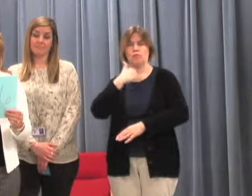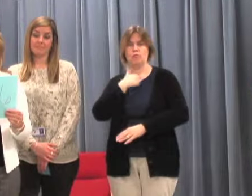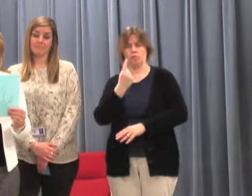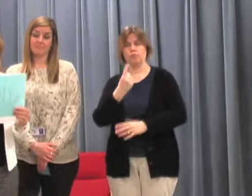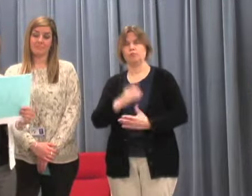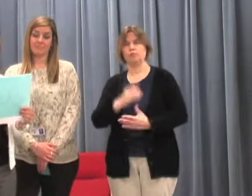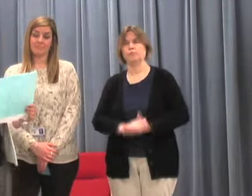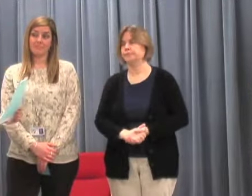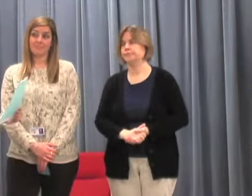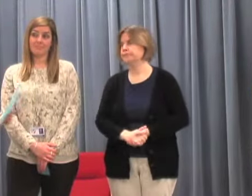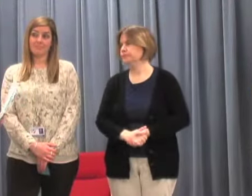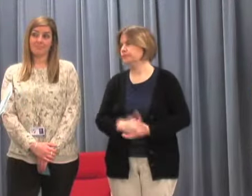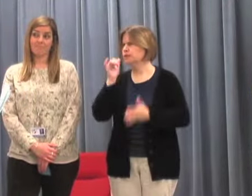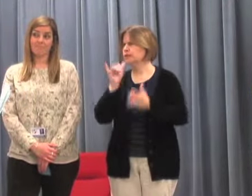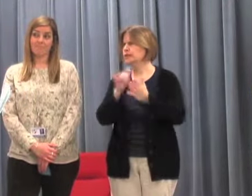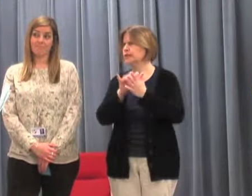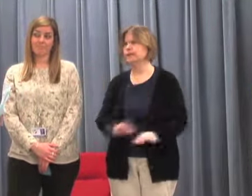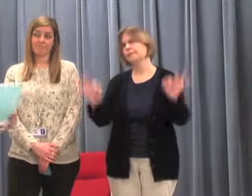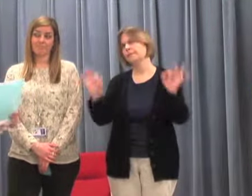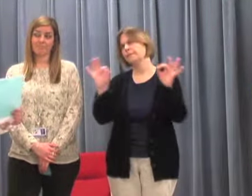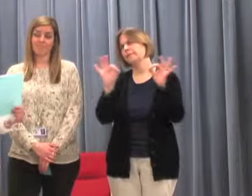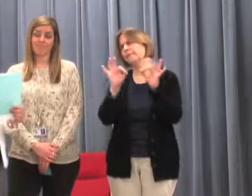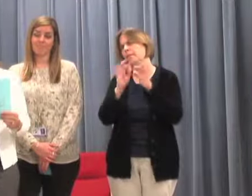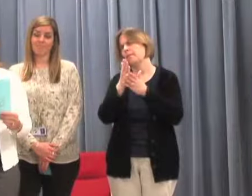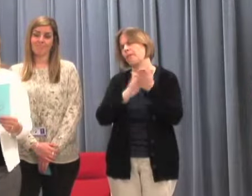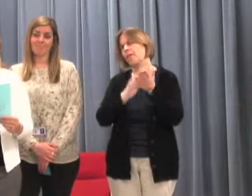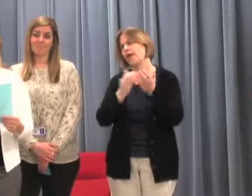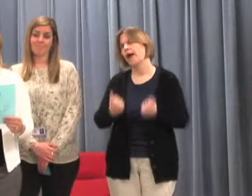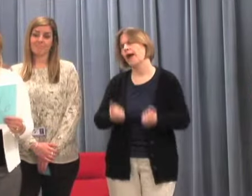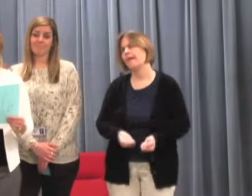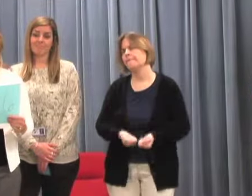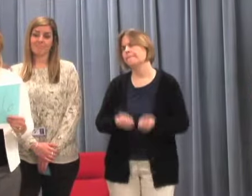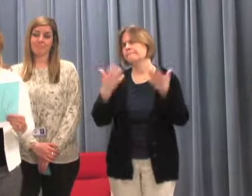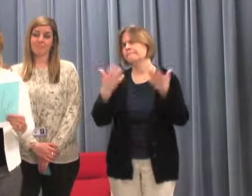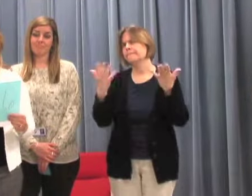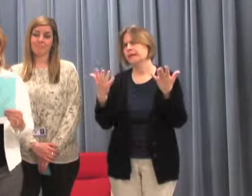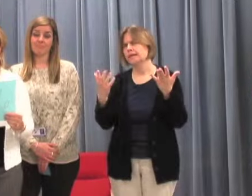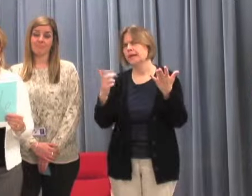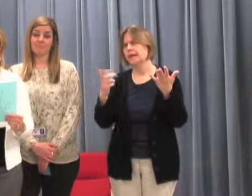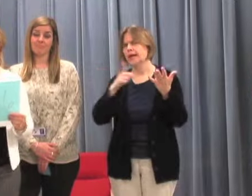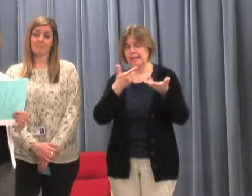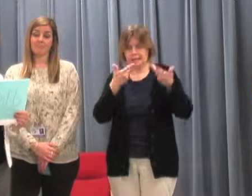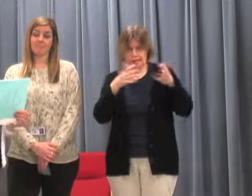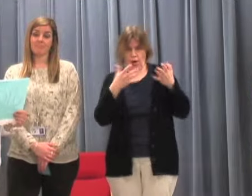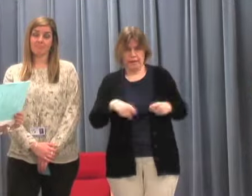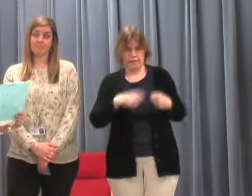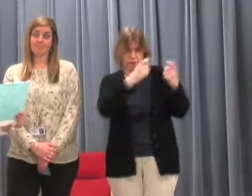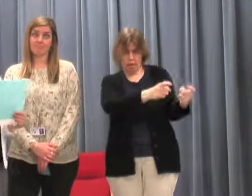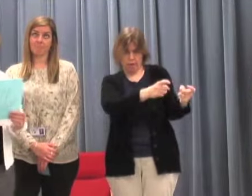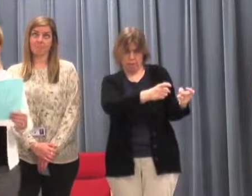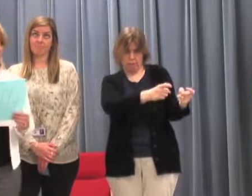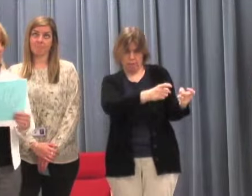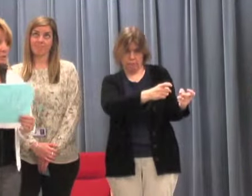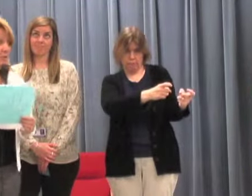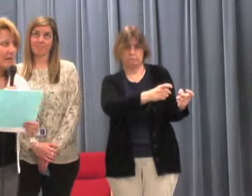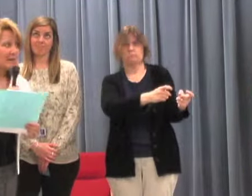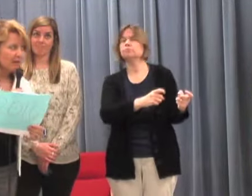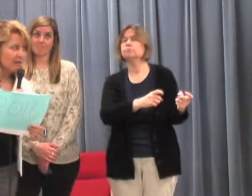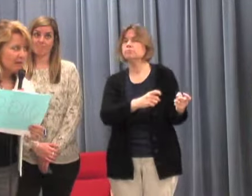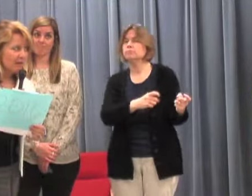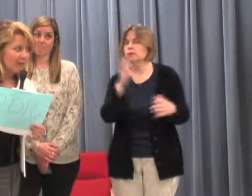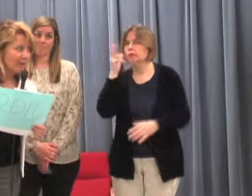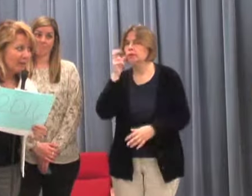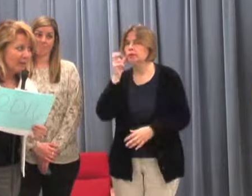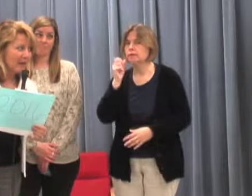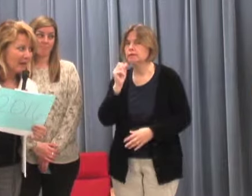Did you hear that important detail? How many has Lexi already donated? Do you guys hear